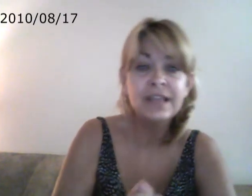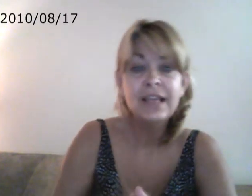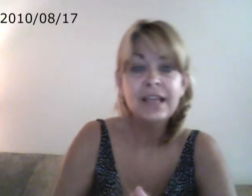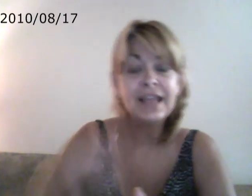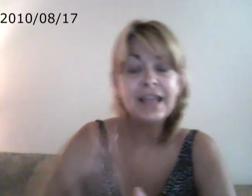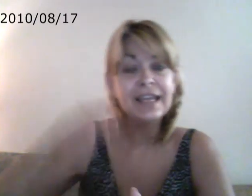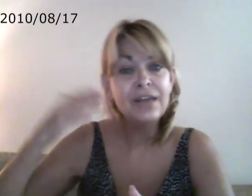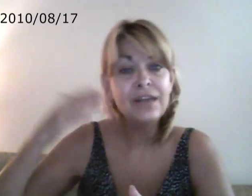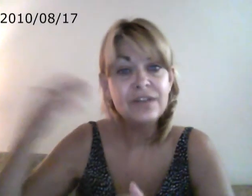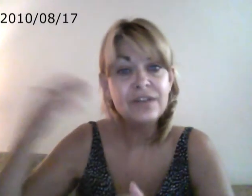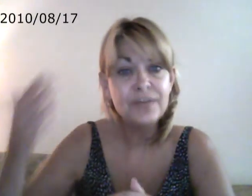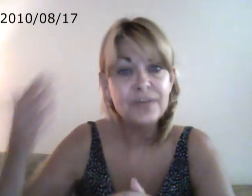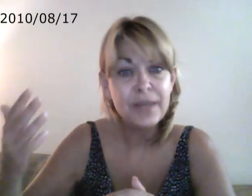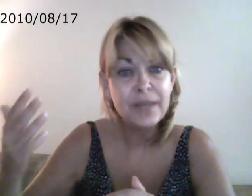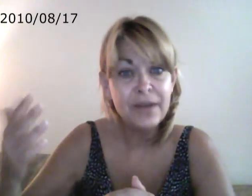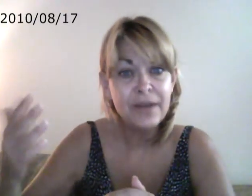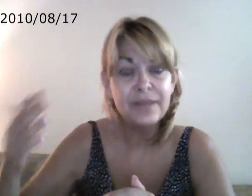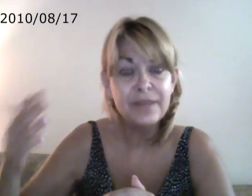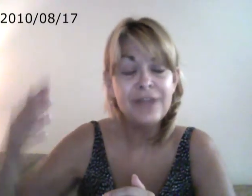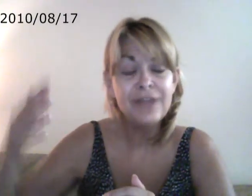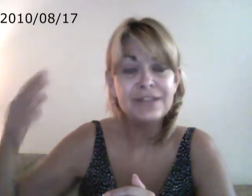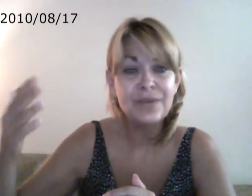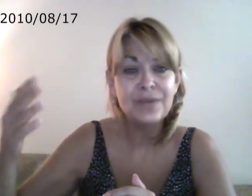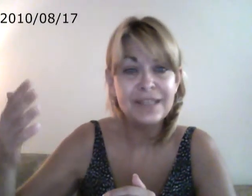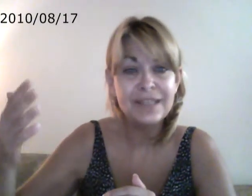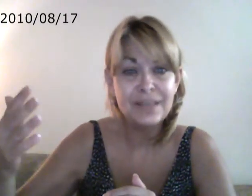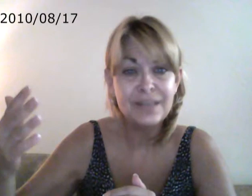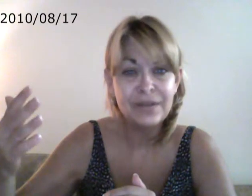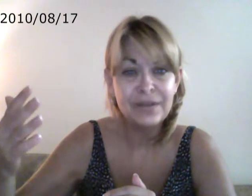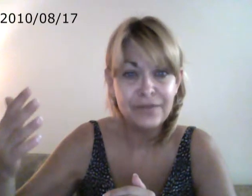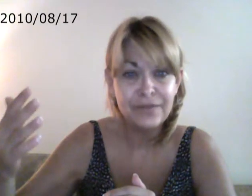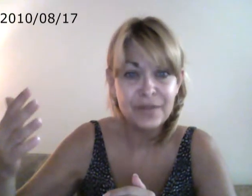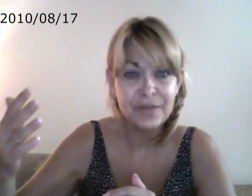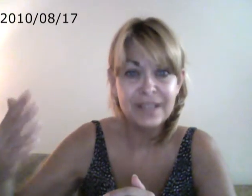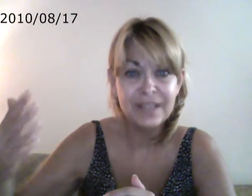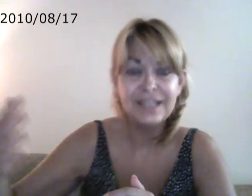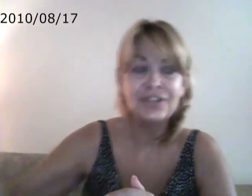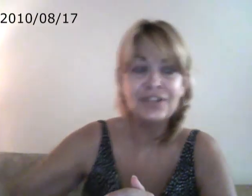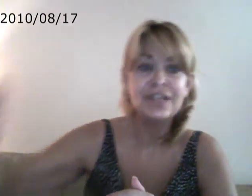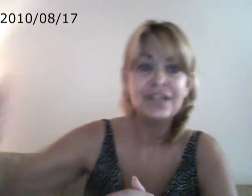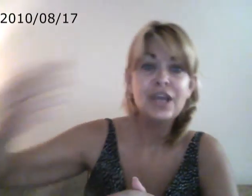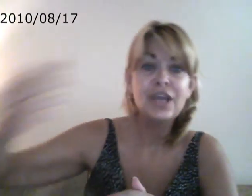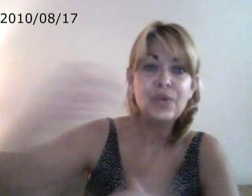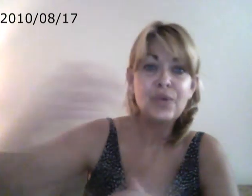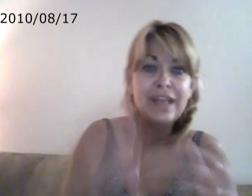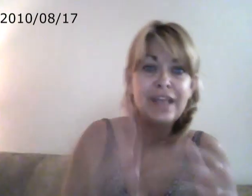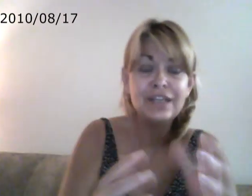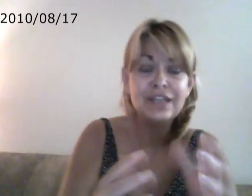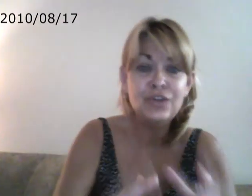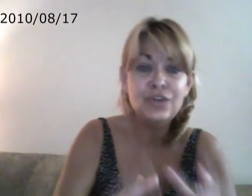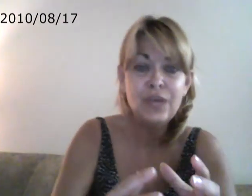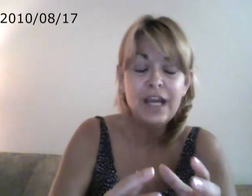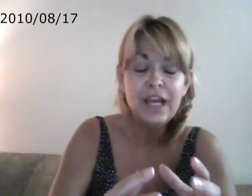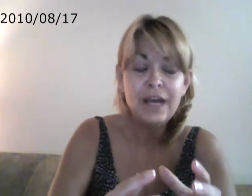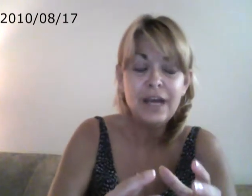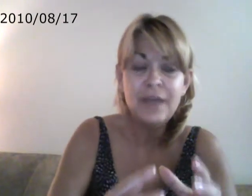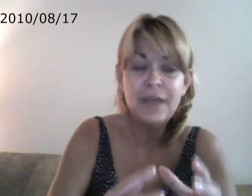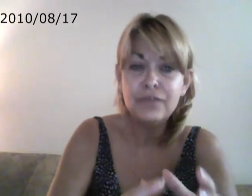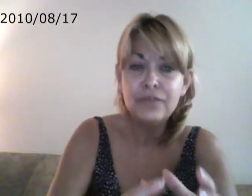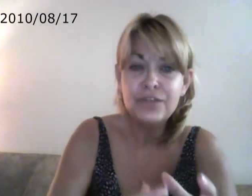It all starts by the parent. The parent is the one that's stubborn in the first place, and he's just created a new evolution